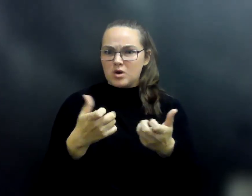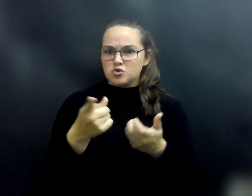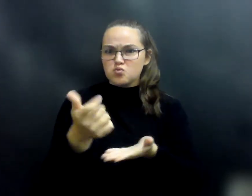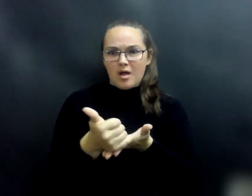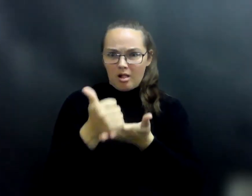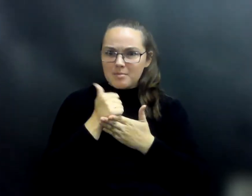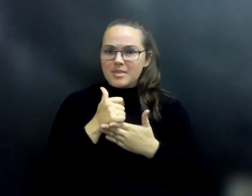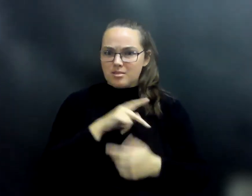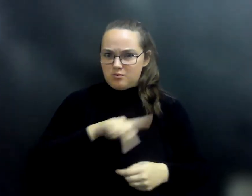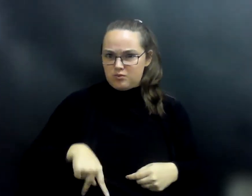said the prince.